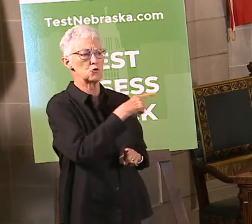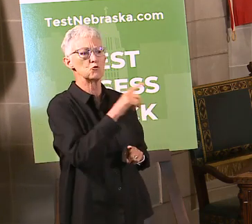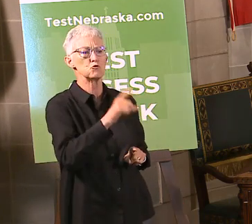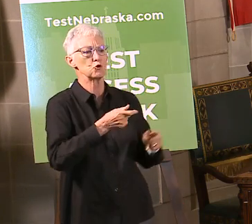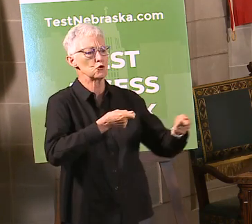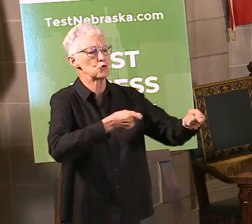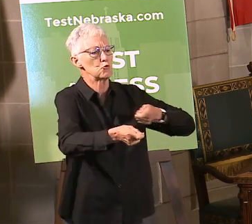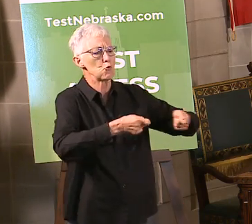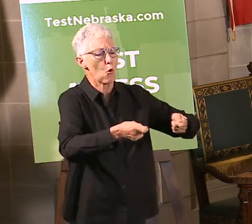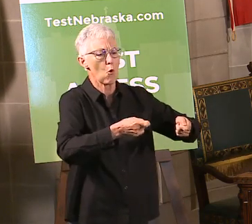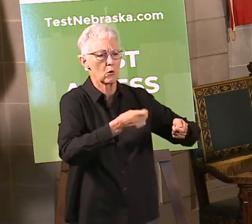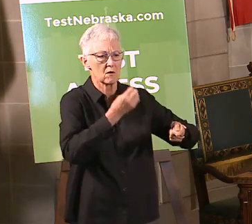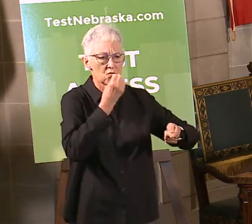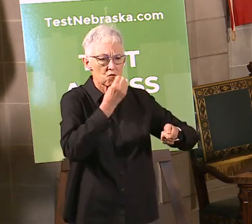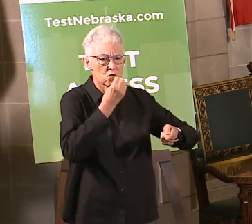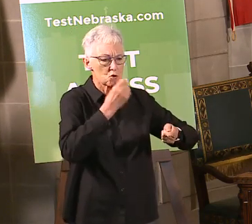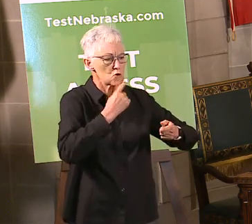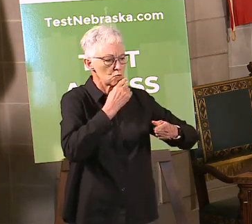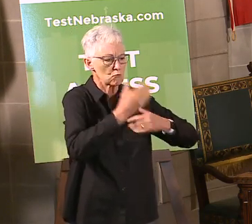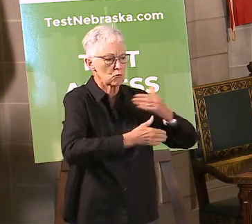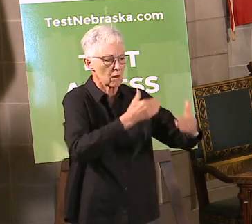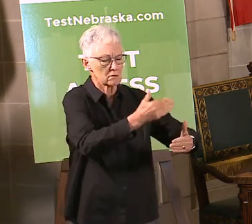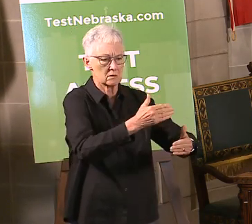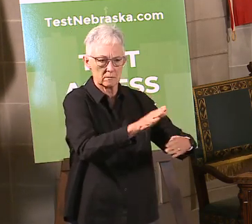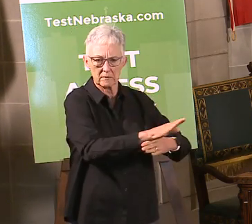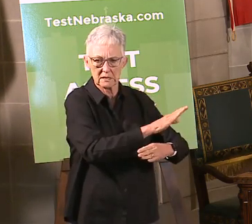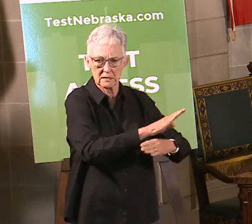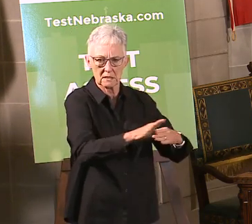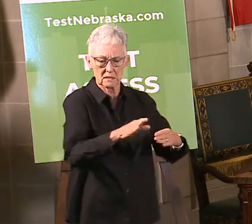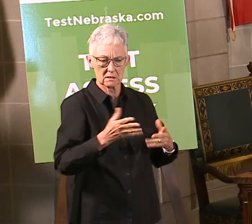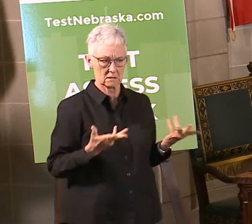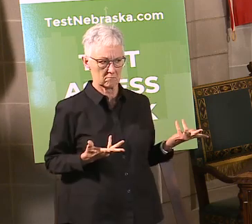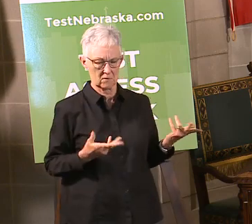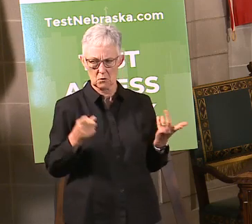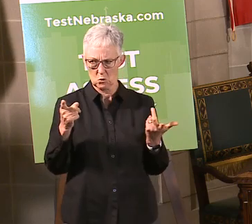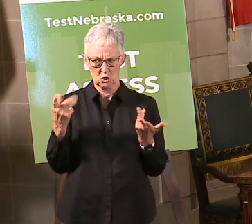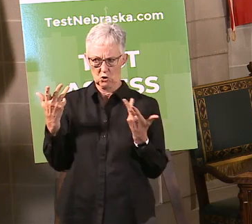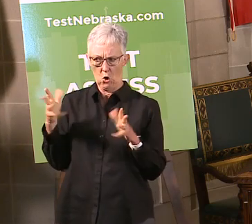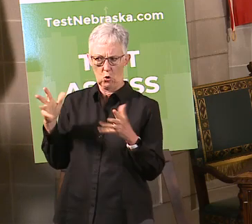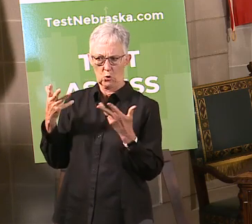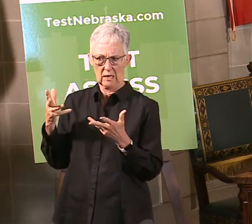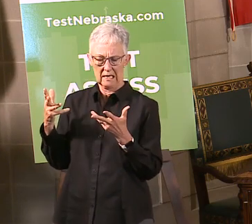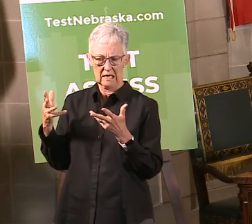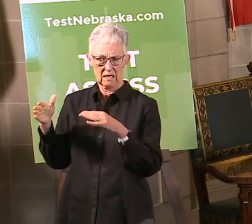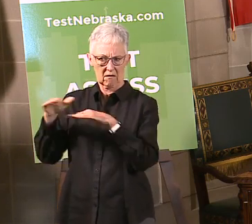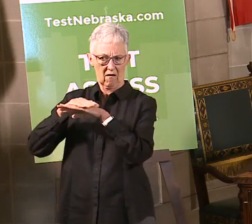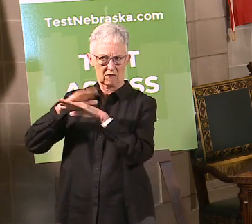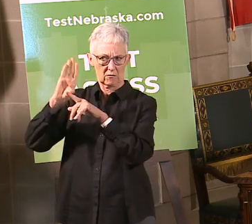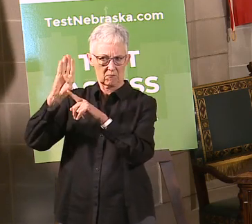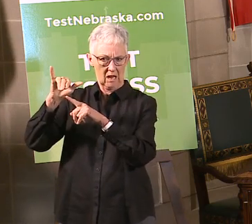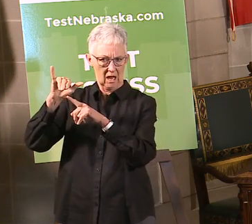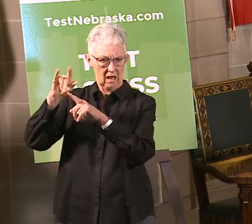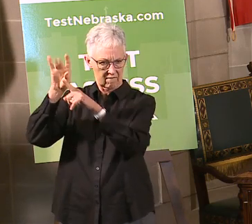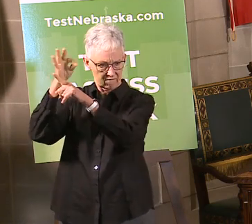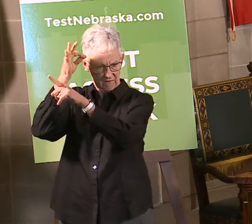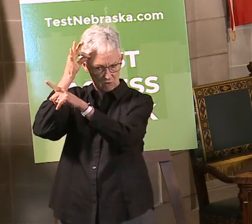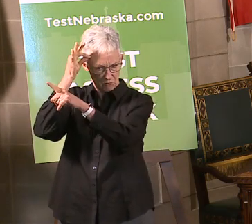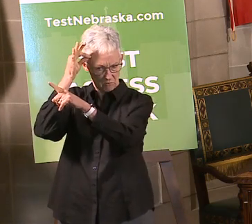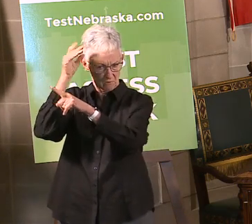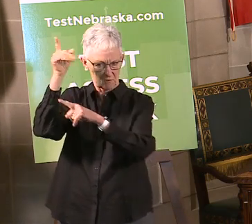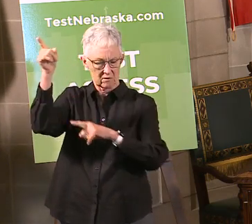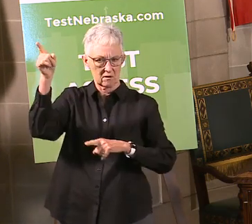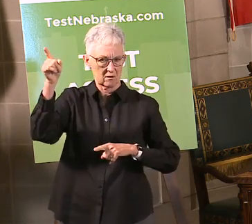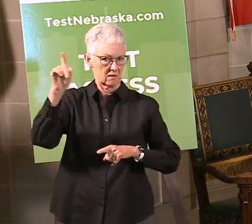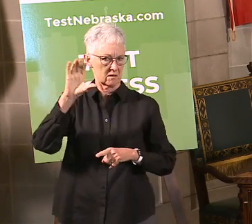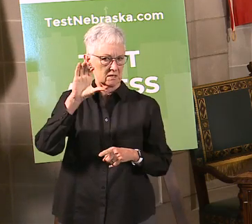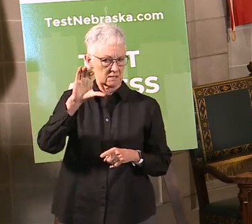That is already covered by federal guidelines where we're talking about CDC and OSHA, and they're responsible for doing the regulation and doing the inspections and